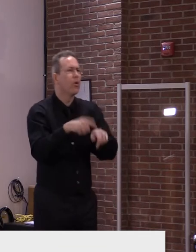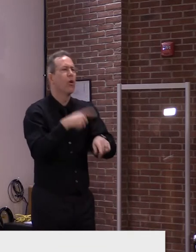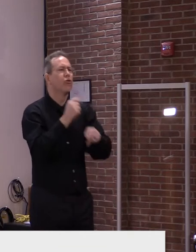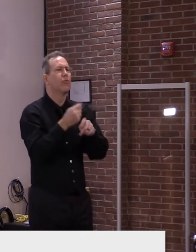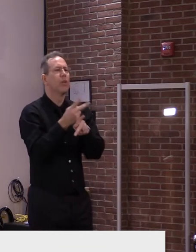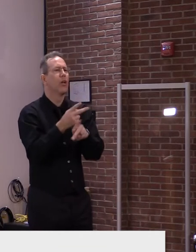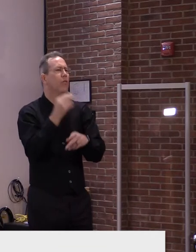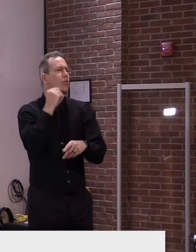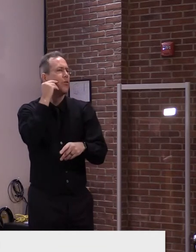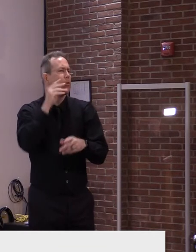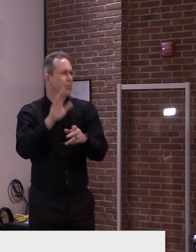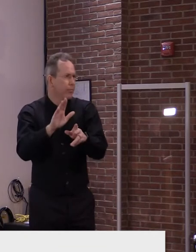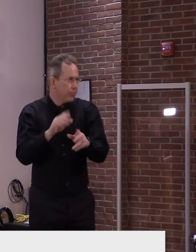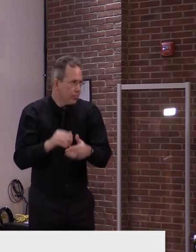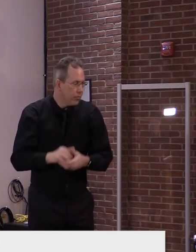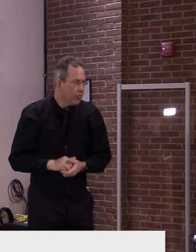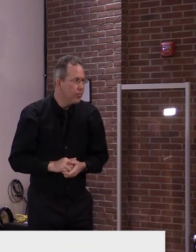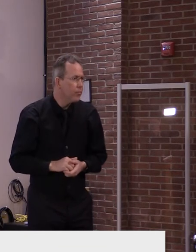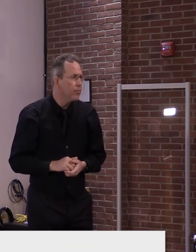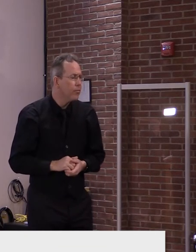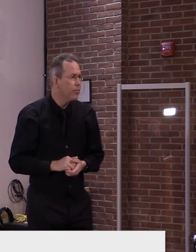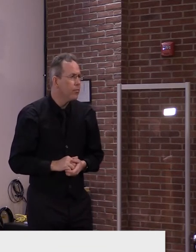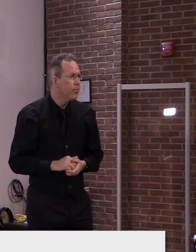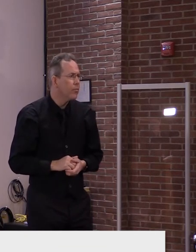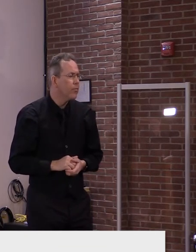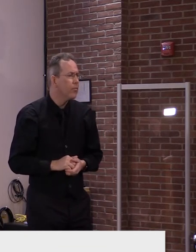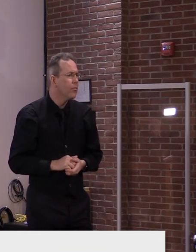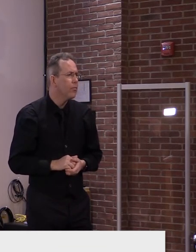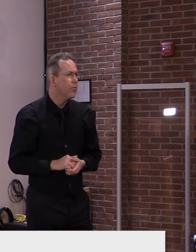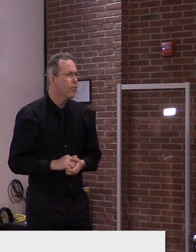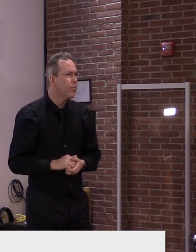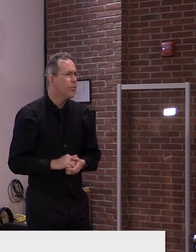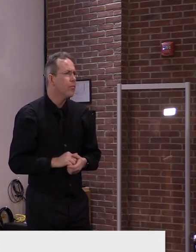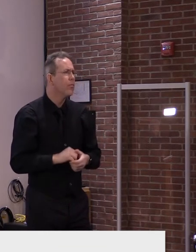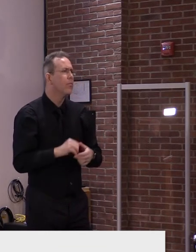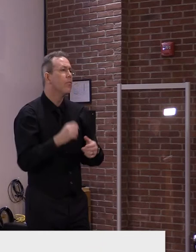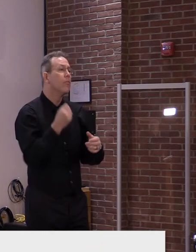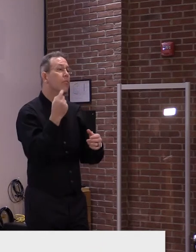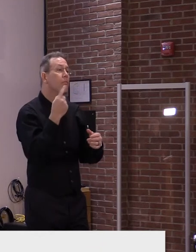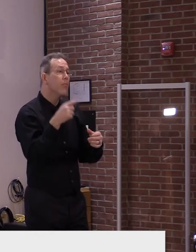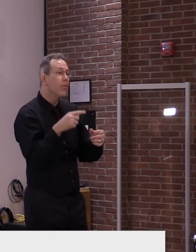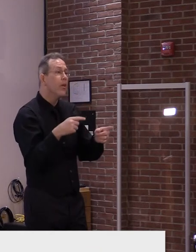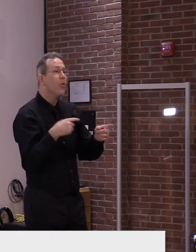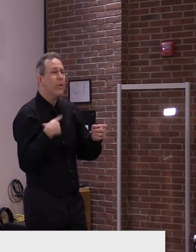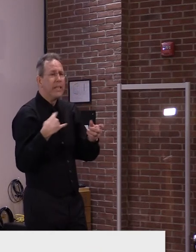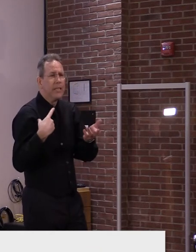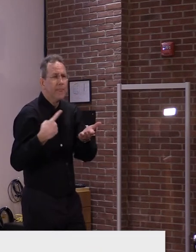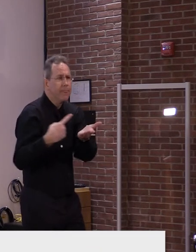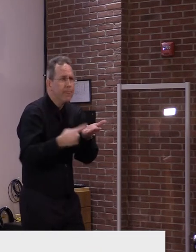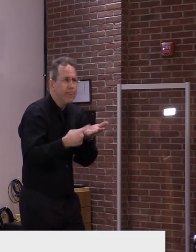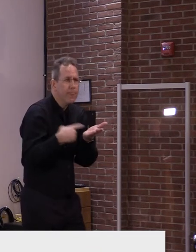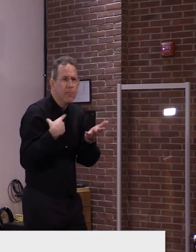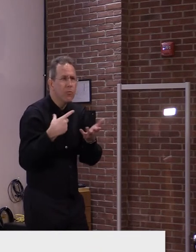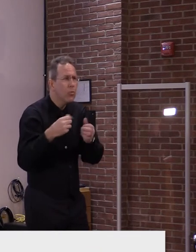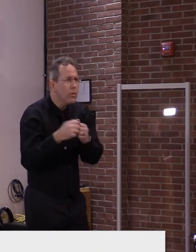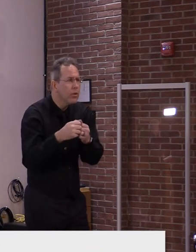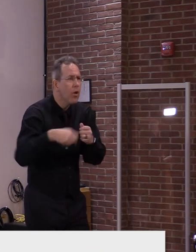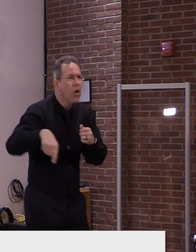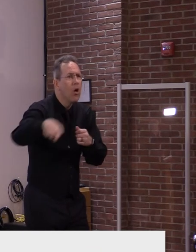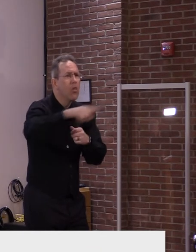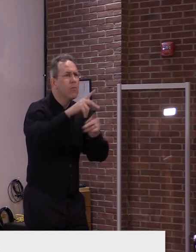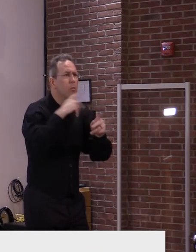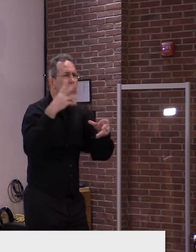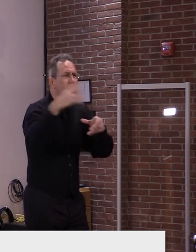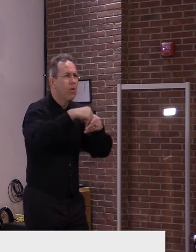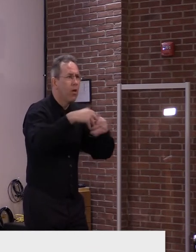in that we're going to be holding, um, discussions with those long-term care facilities to make sure that we answer every